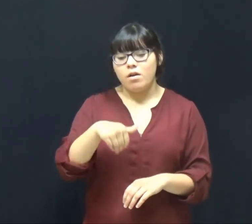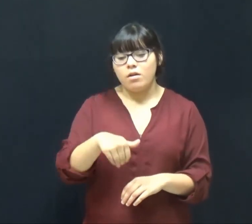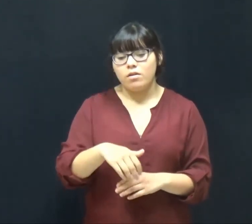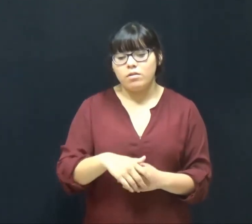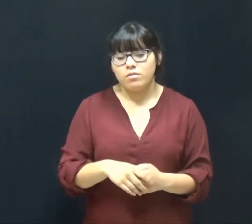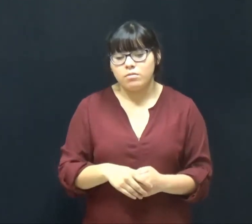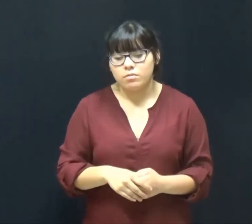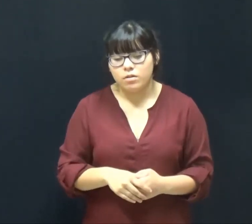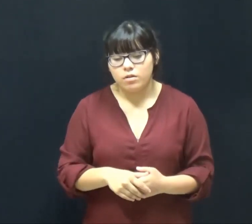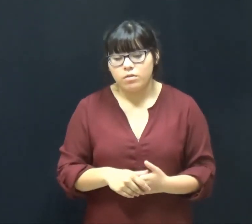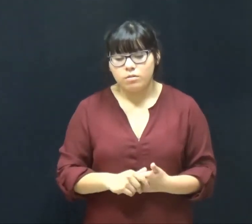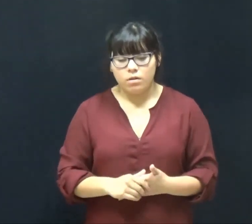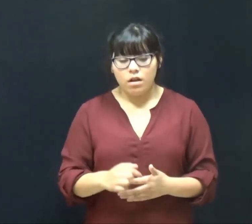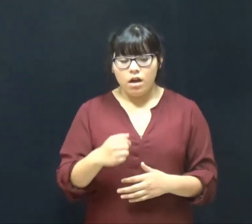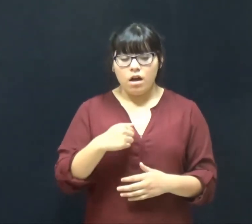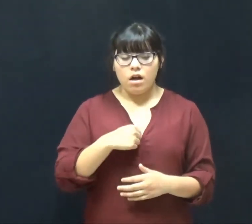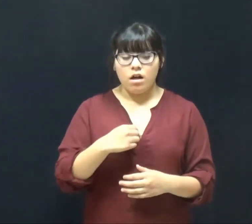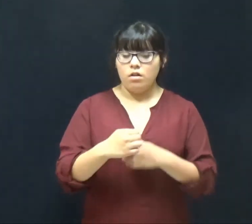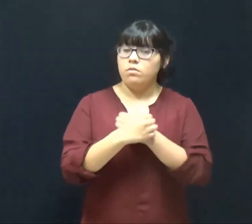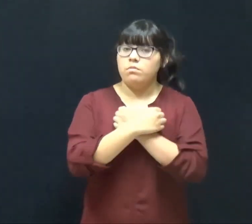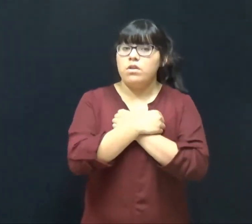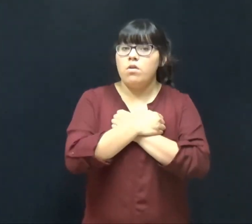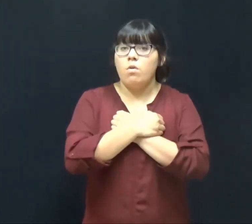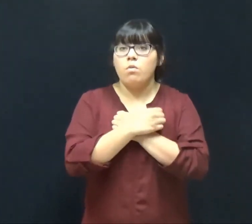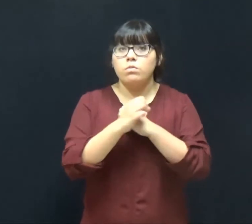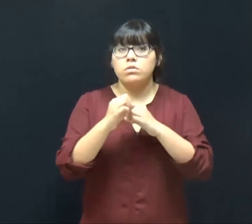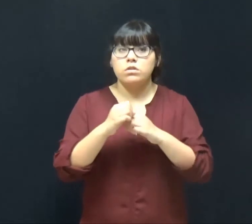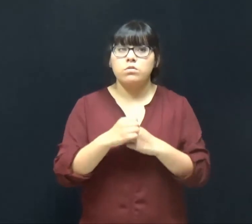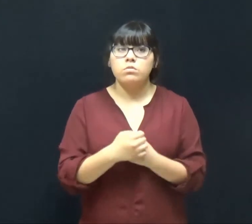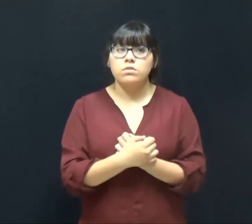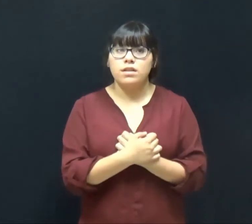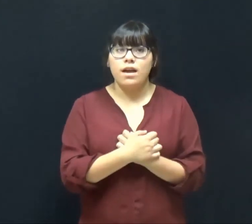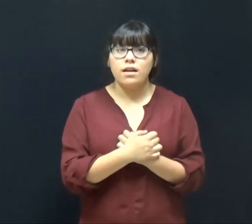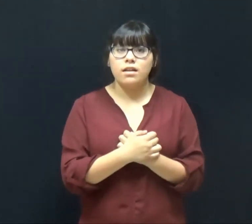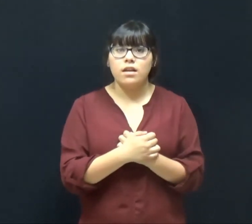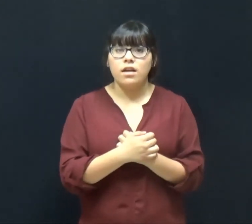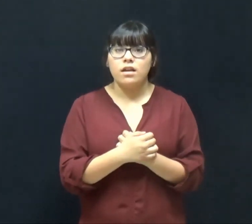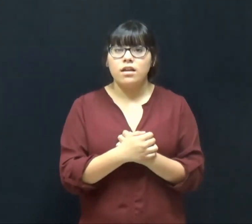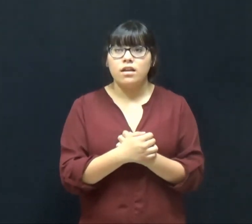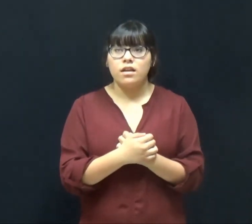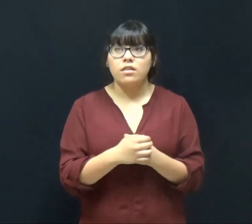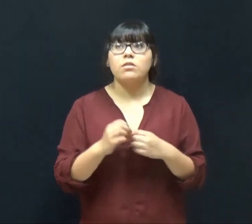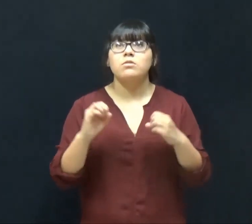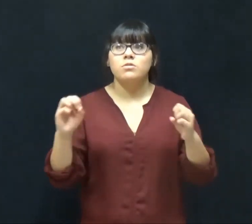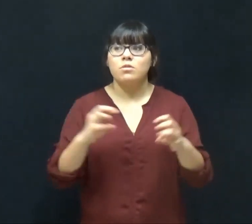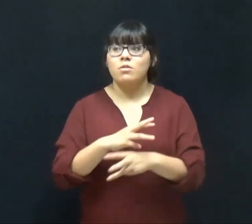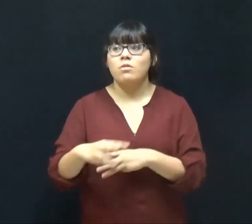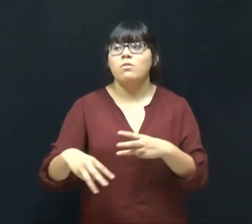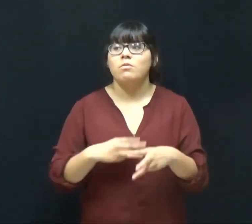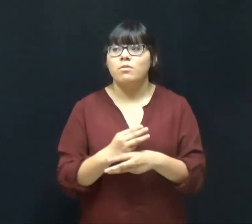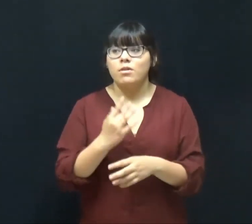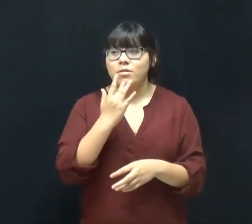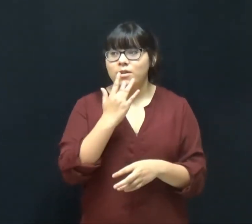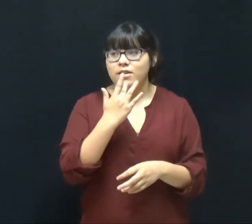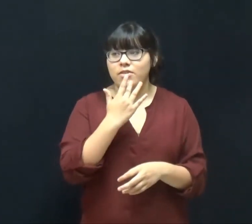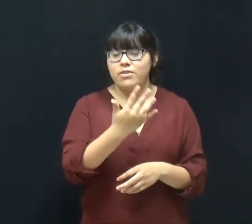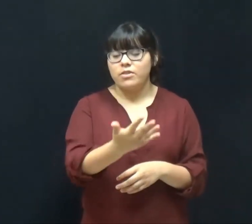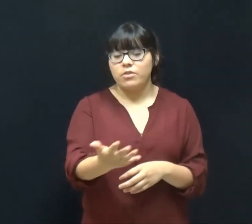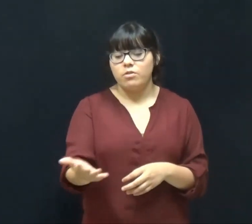I'll be holding you tight And there's nowhere in the